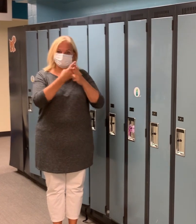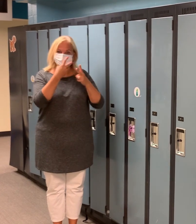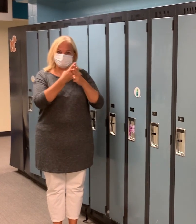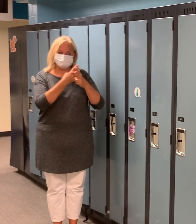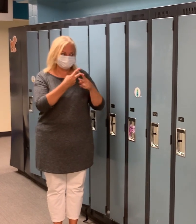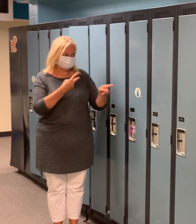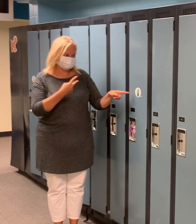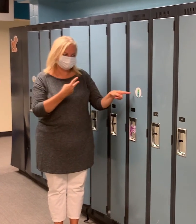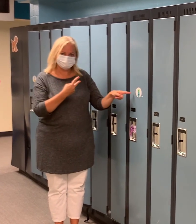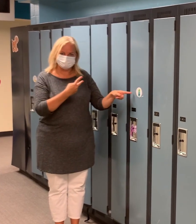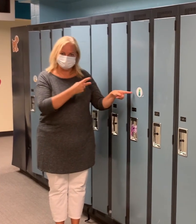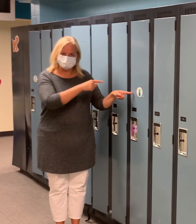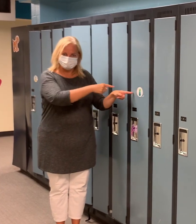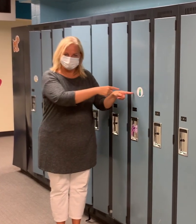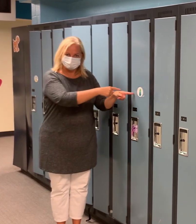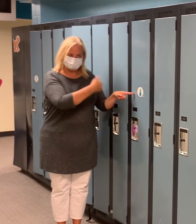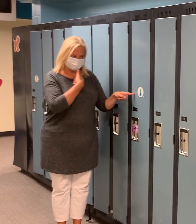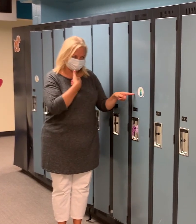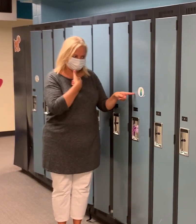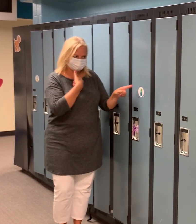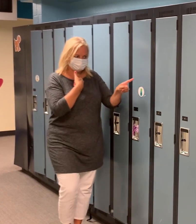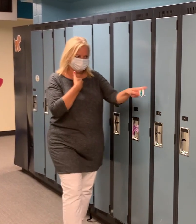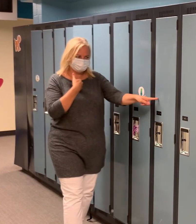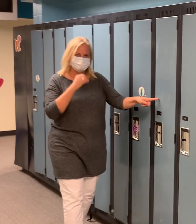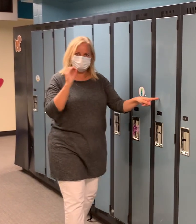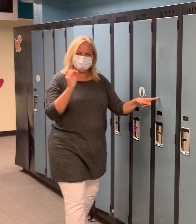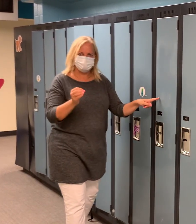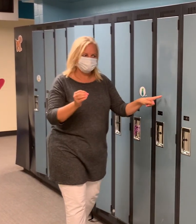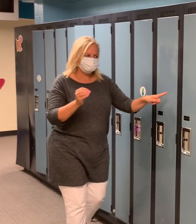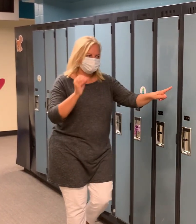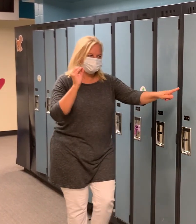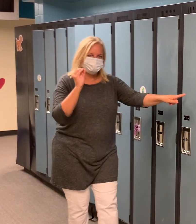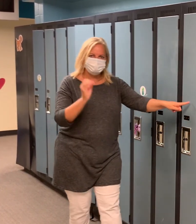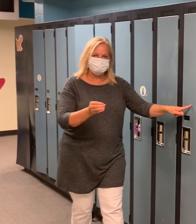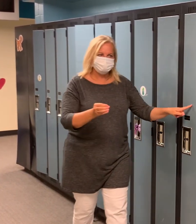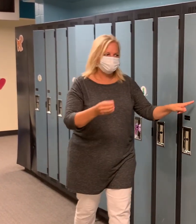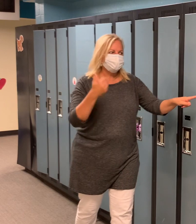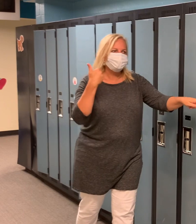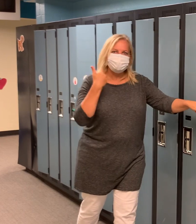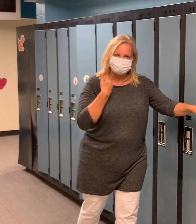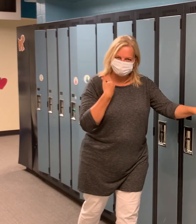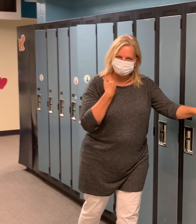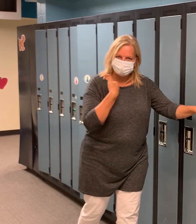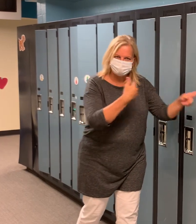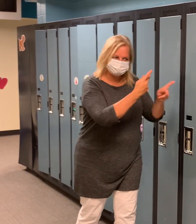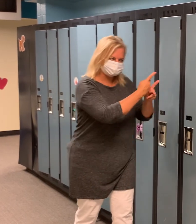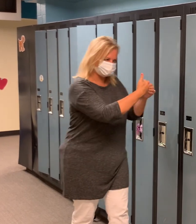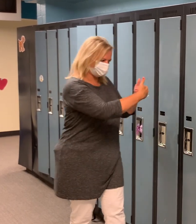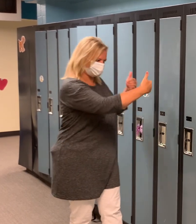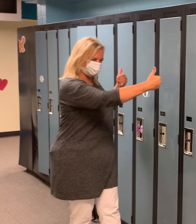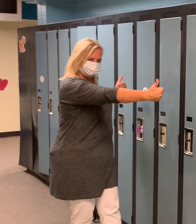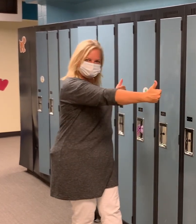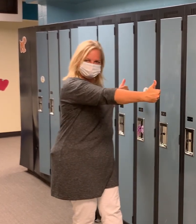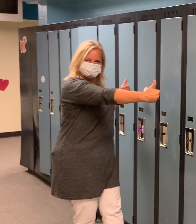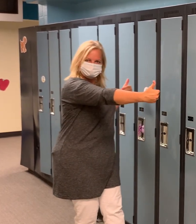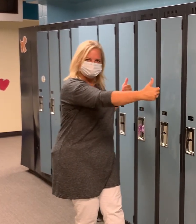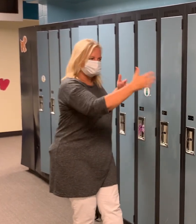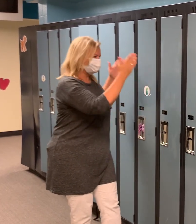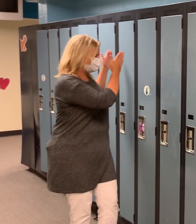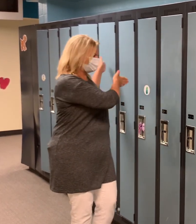As you can see, this locker has a label, and these two are not assigned, and then another student has been assigned this locker.